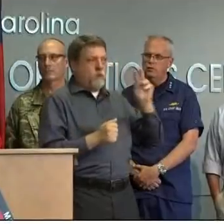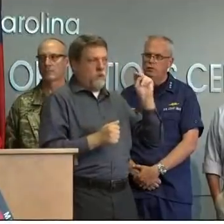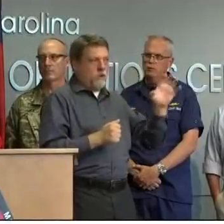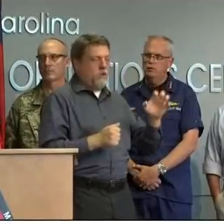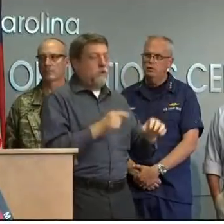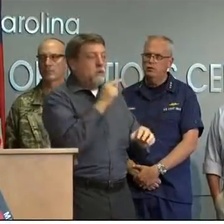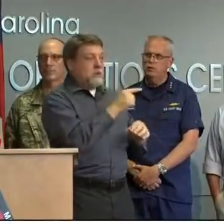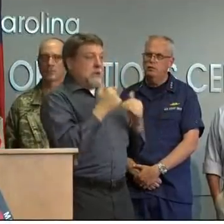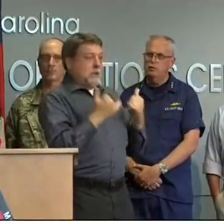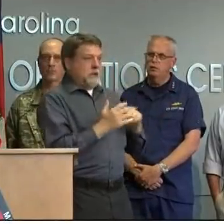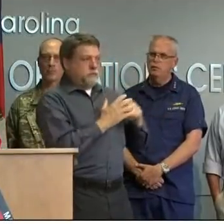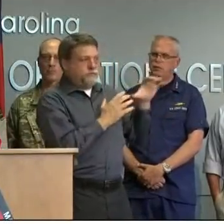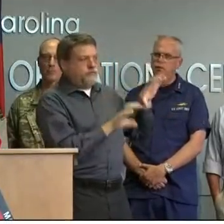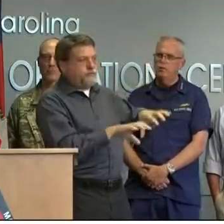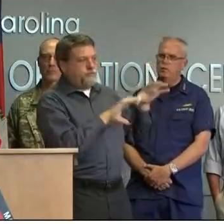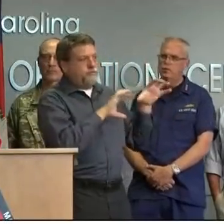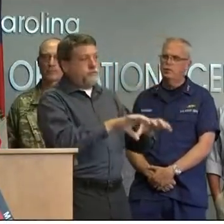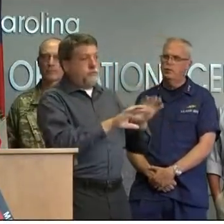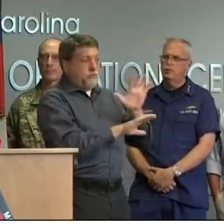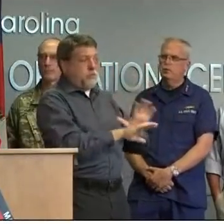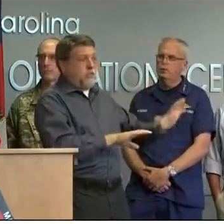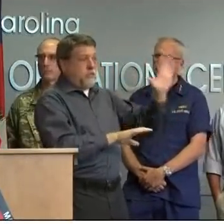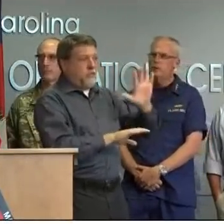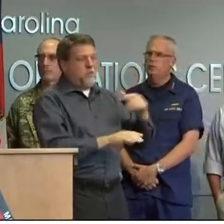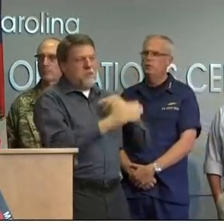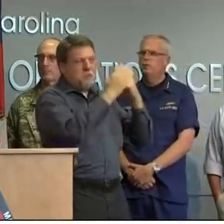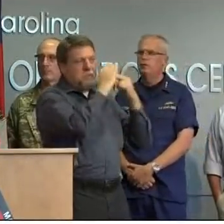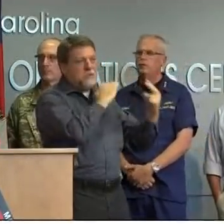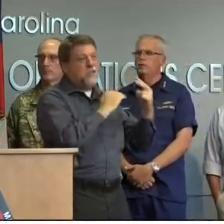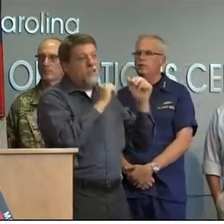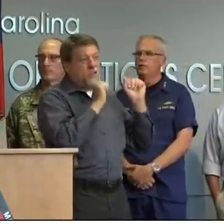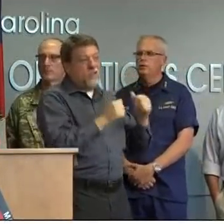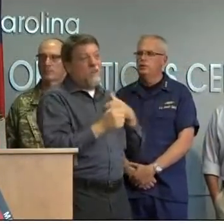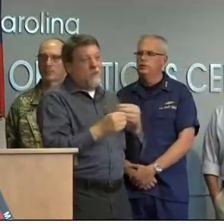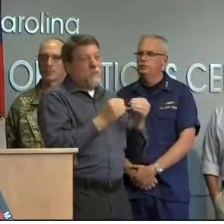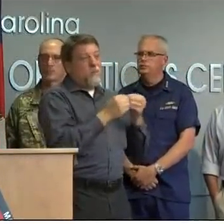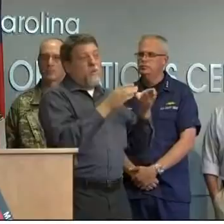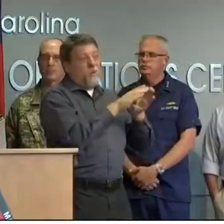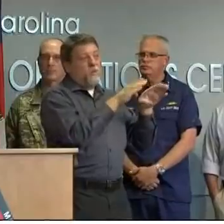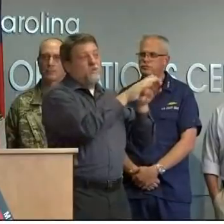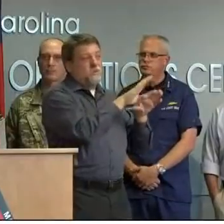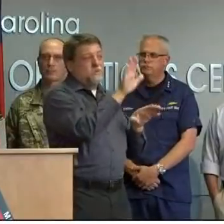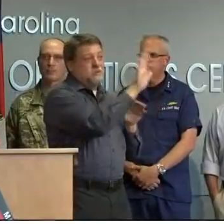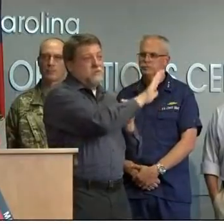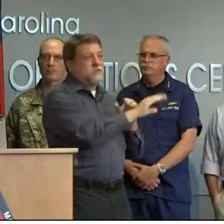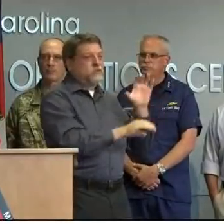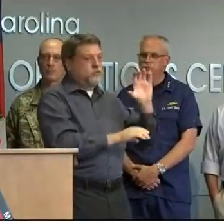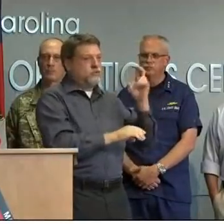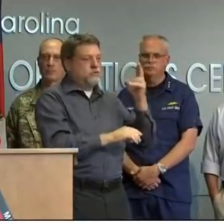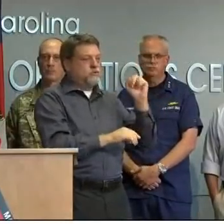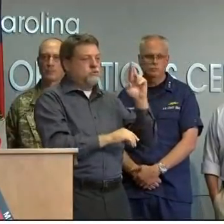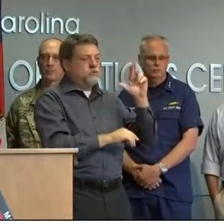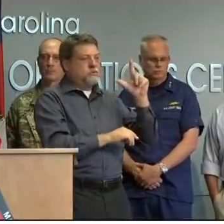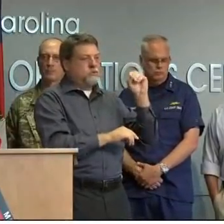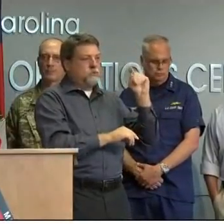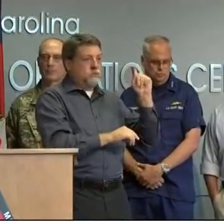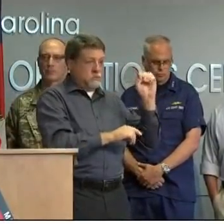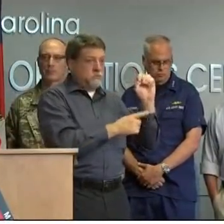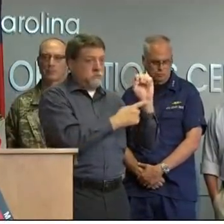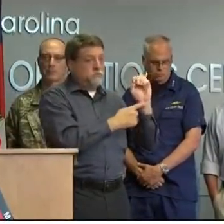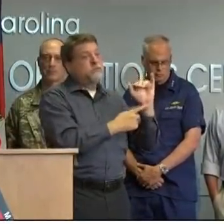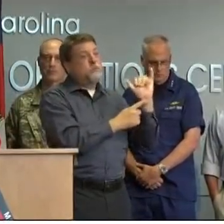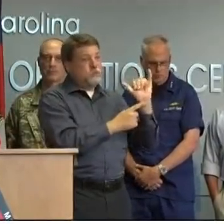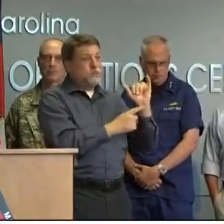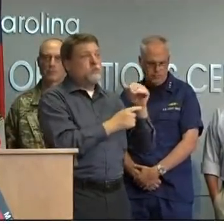seeing some reports of that with roads closing in around the mecklenburg area uh and we'll continue to make sure our routes stay